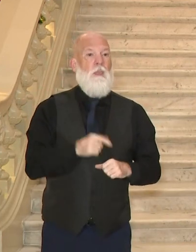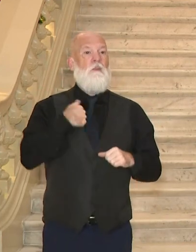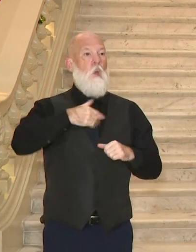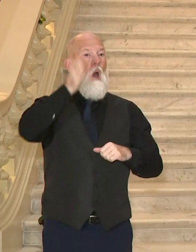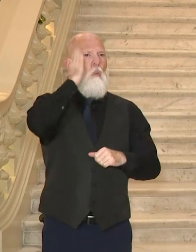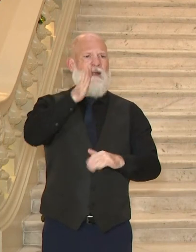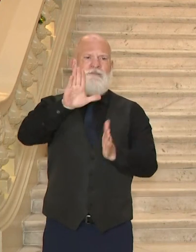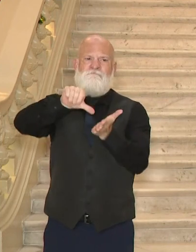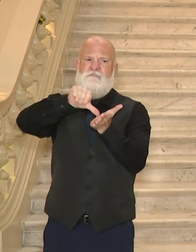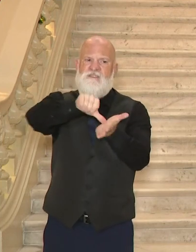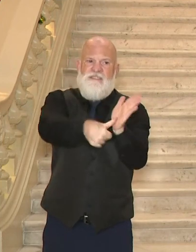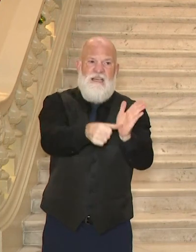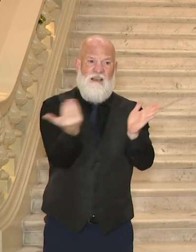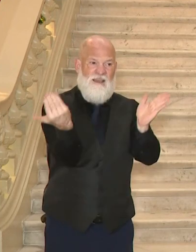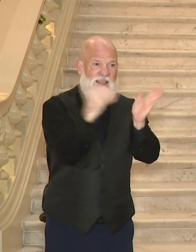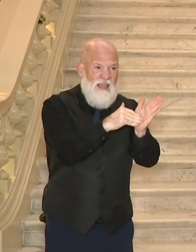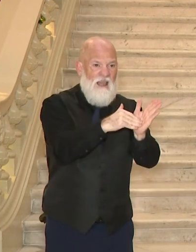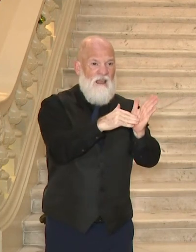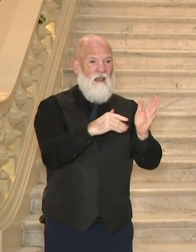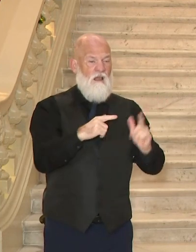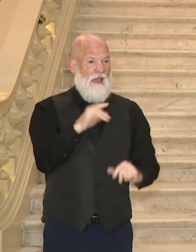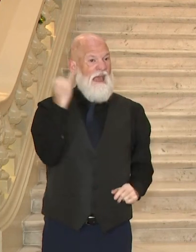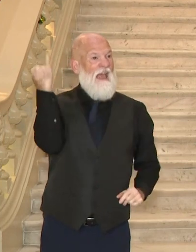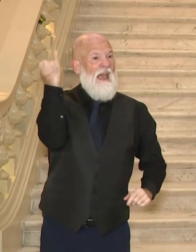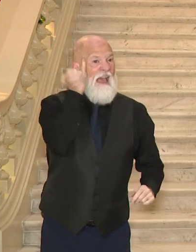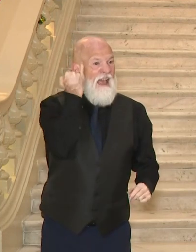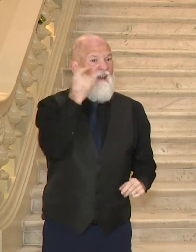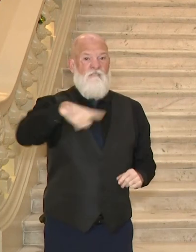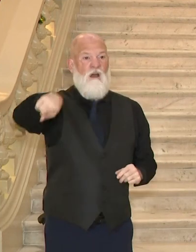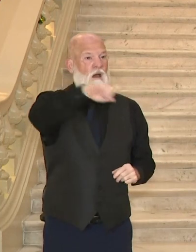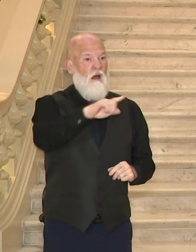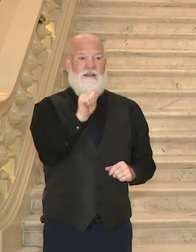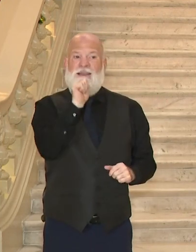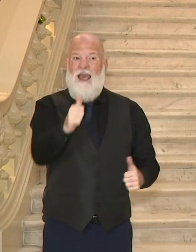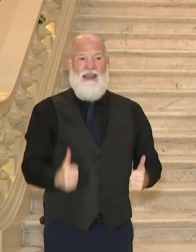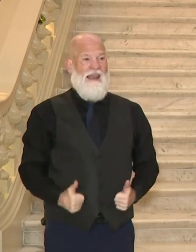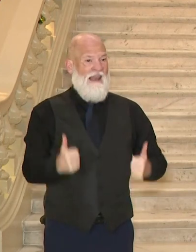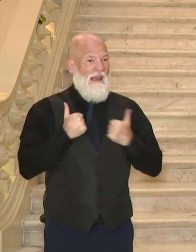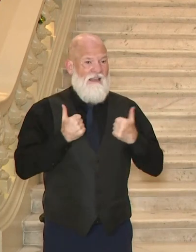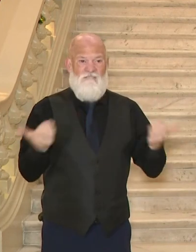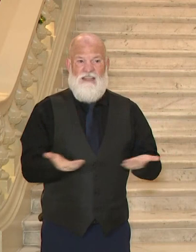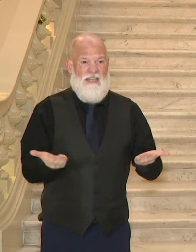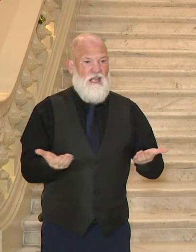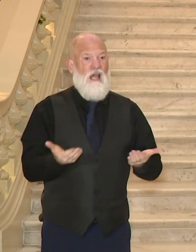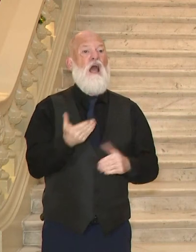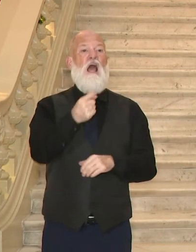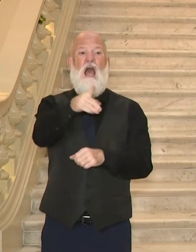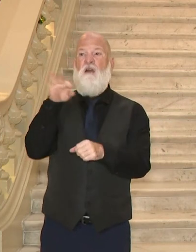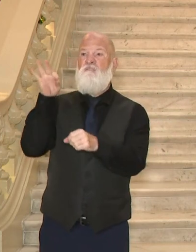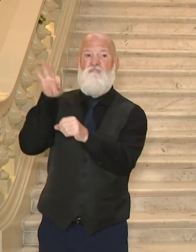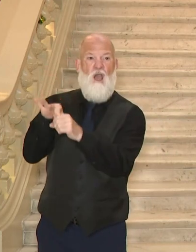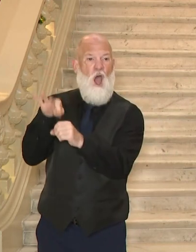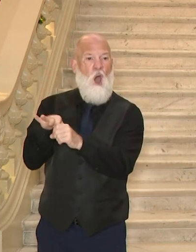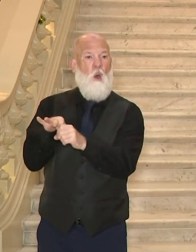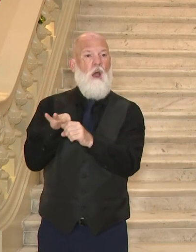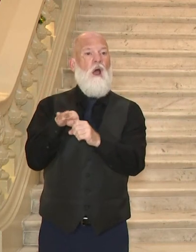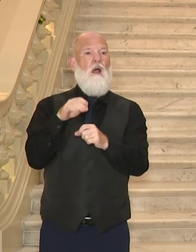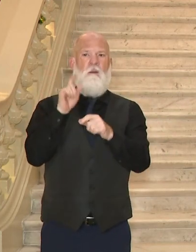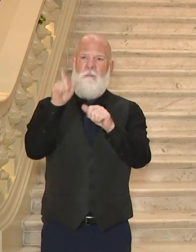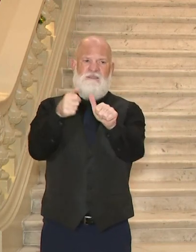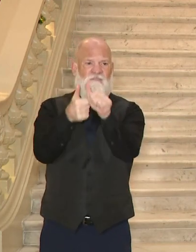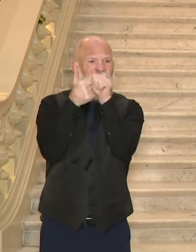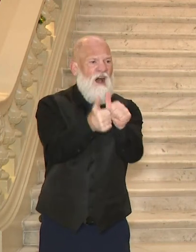Casting an illegal vote in Georgia is a felony. Casting more than one vote in Georgia is a felony in